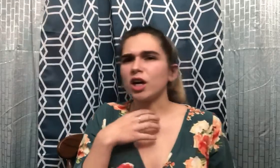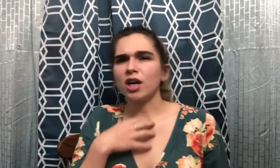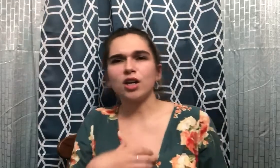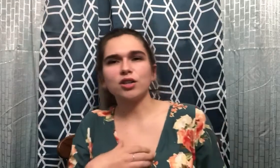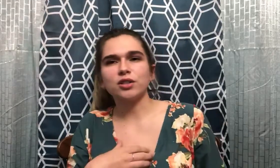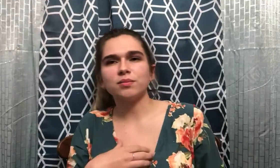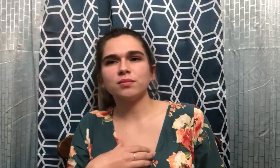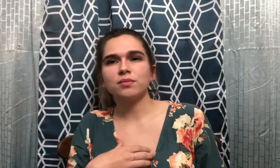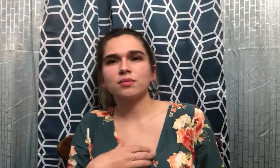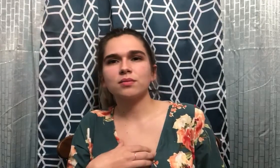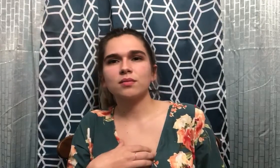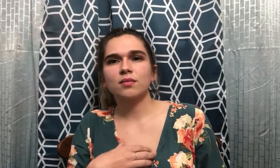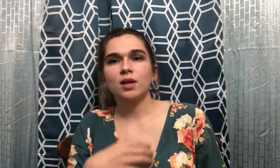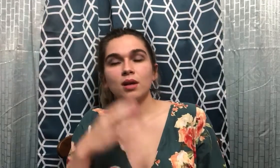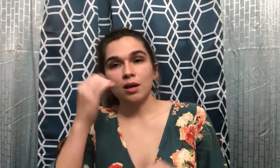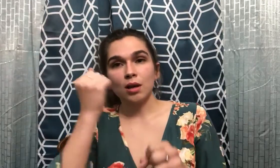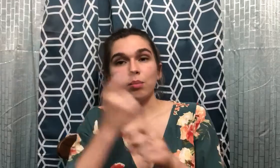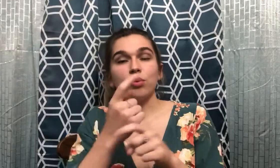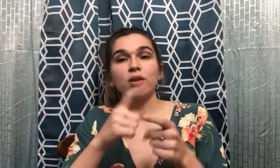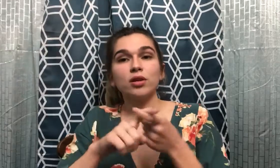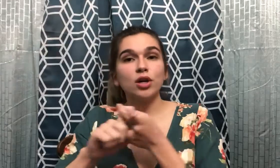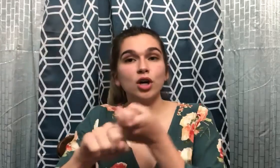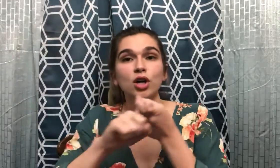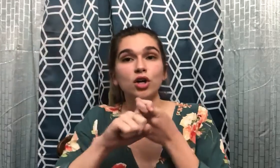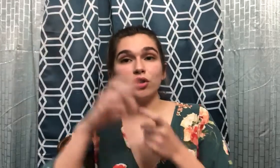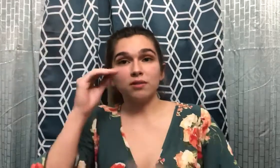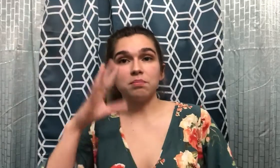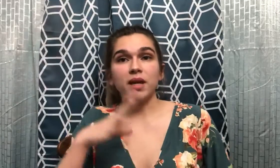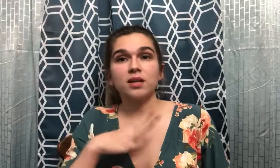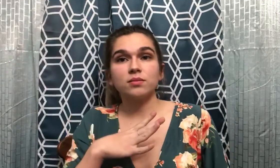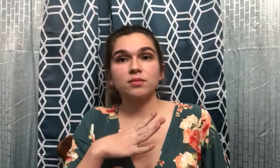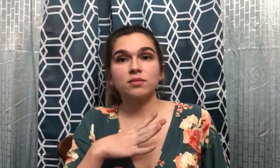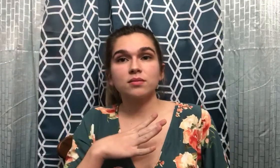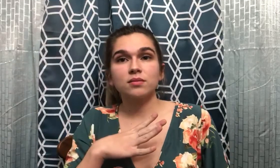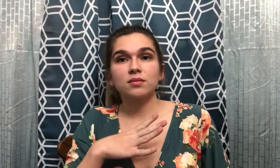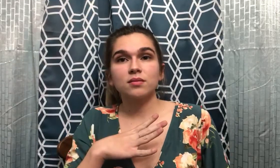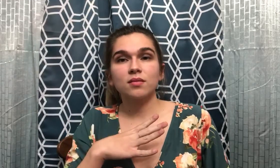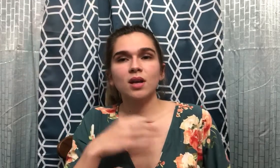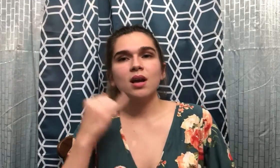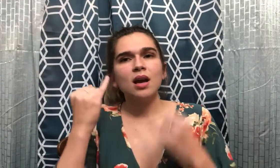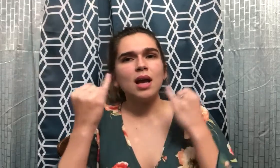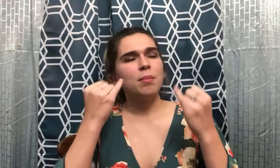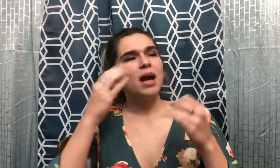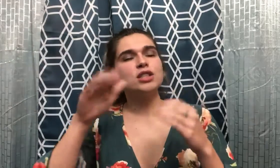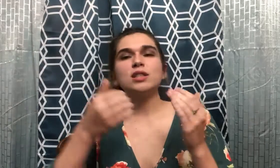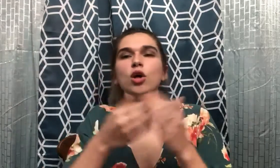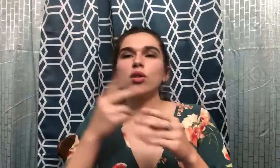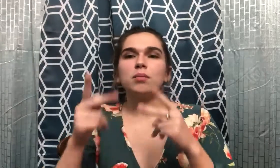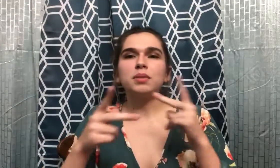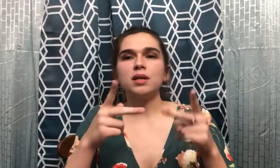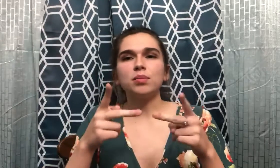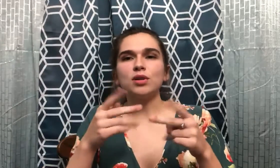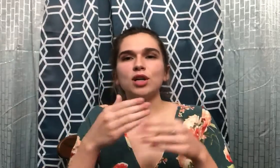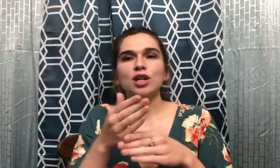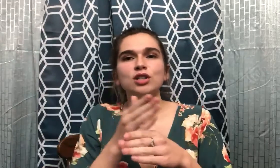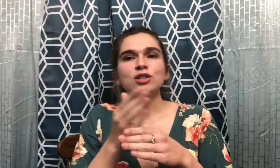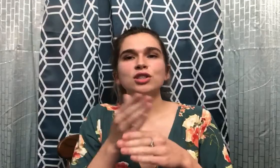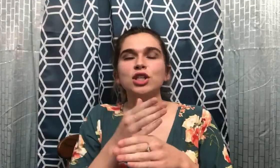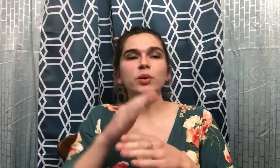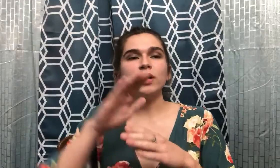hunger. A brotherhood of man. Imagine all the people sharing